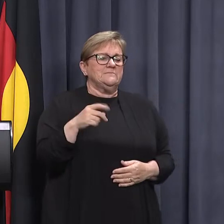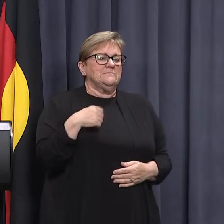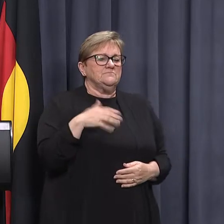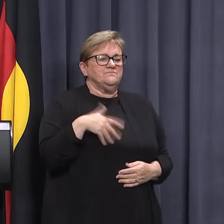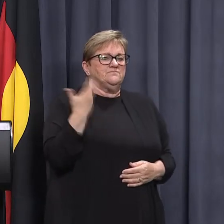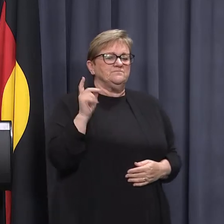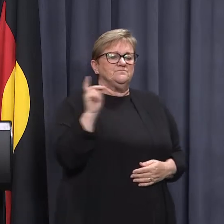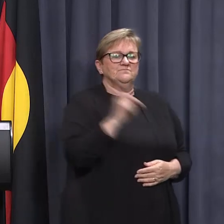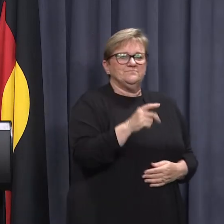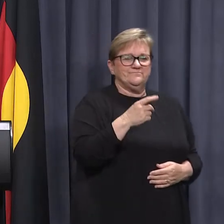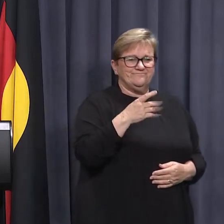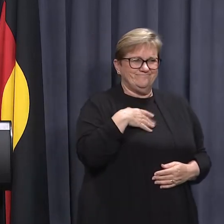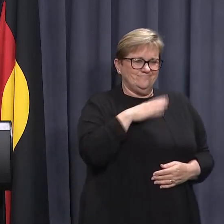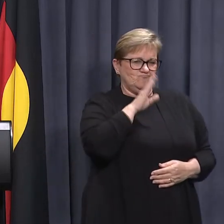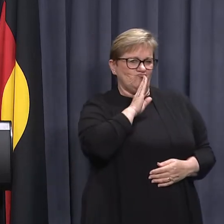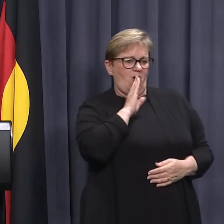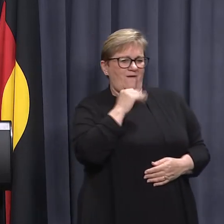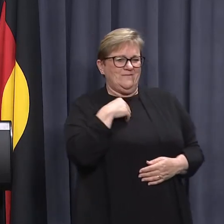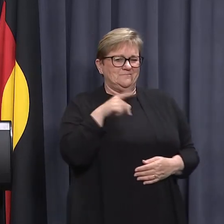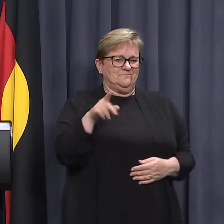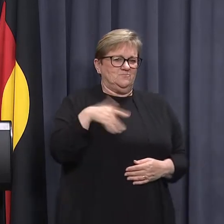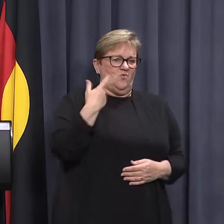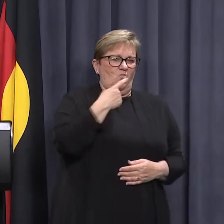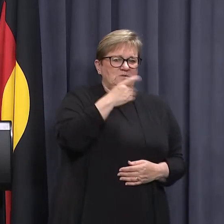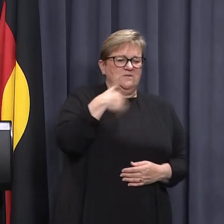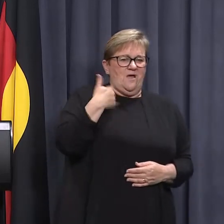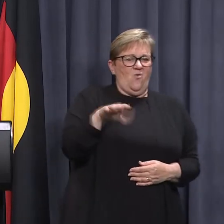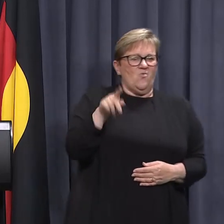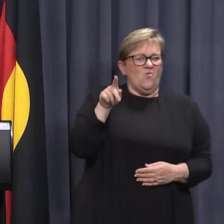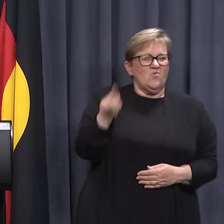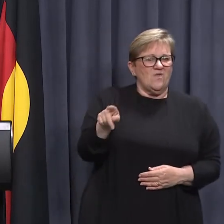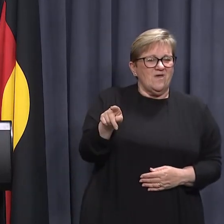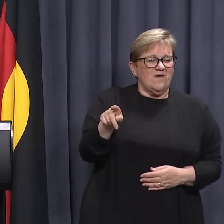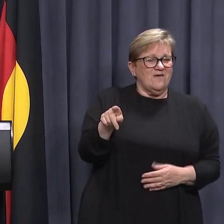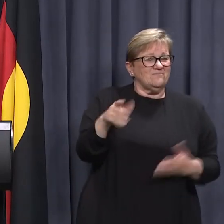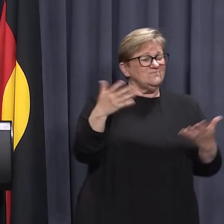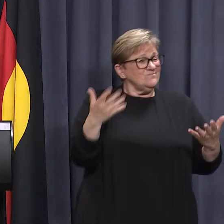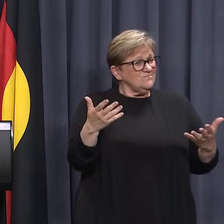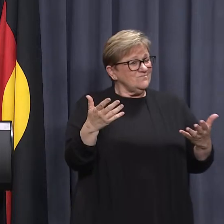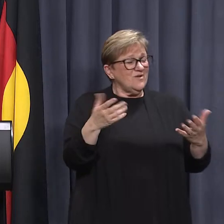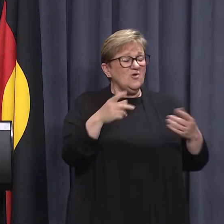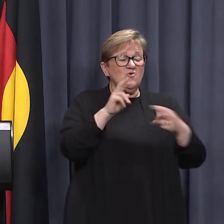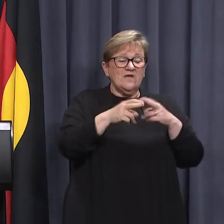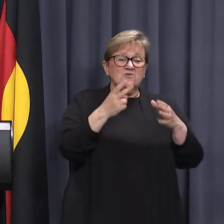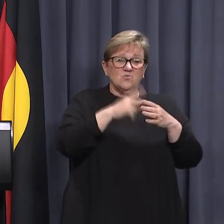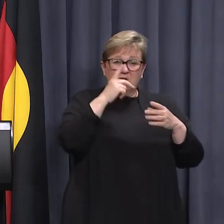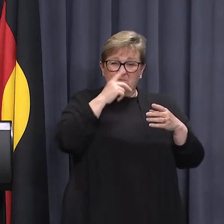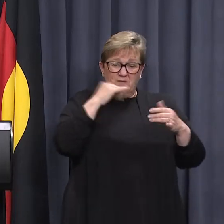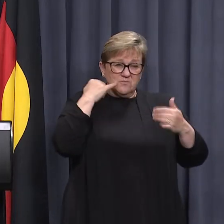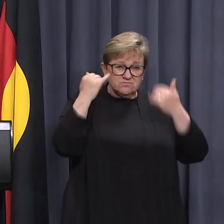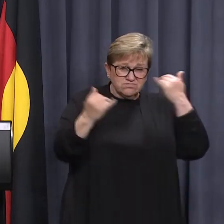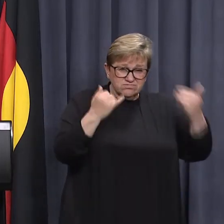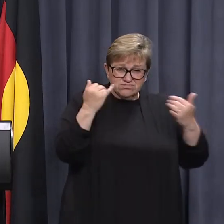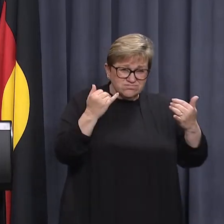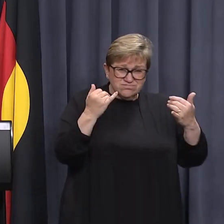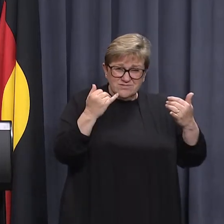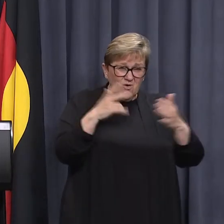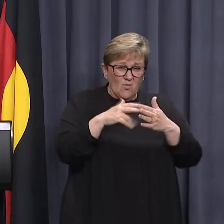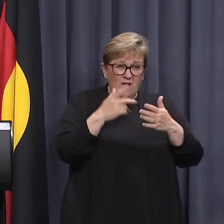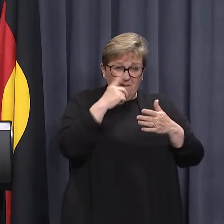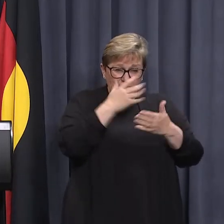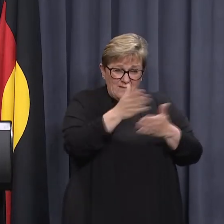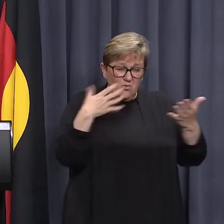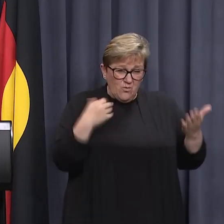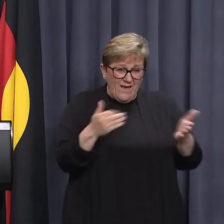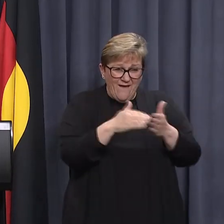privacy reasons? And are there also issues around just contact tracing capacity, even with the numbers we've